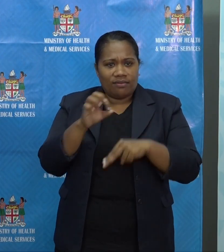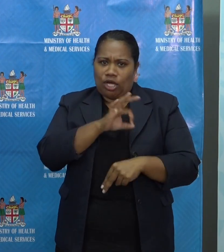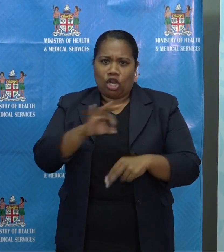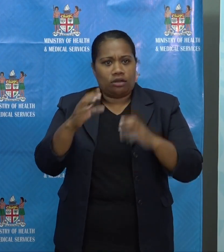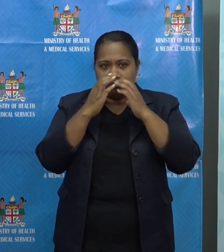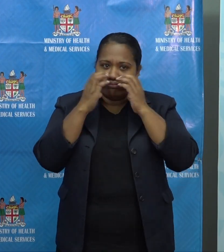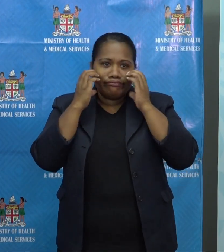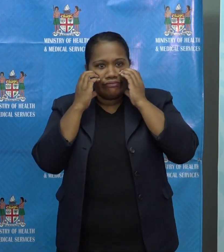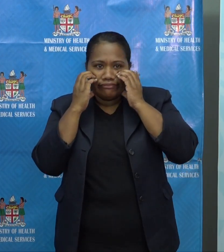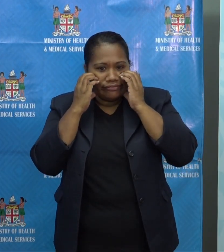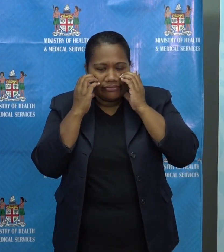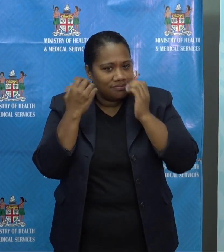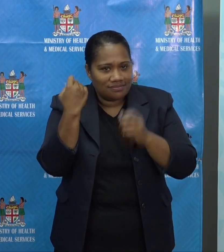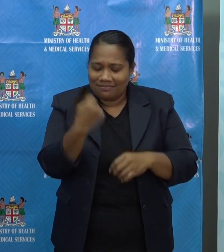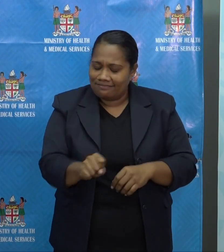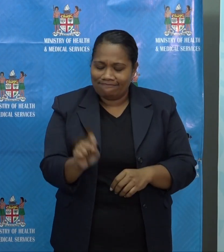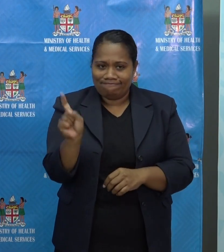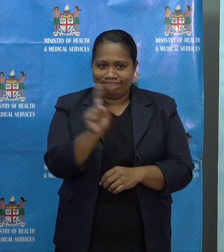every time they leave the house.